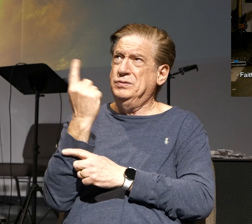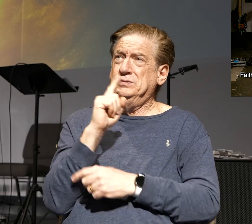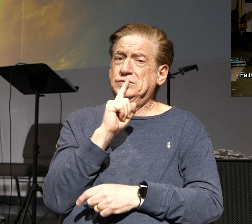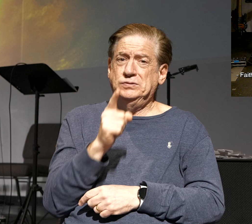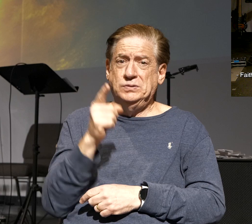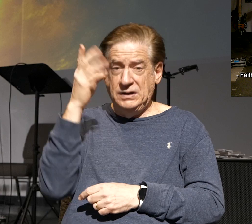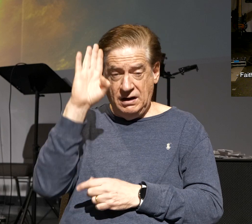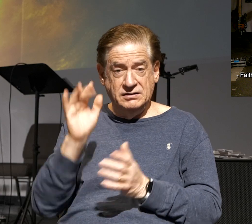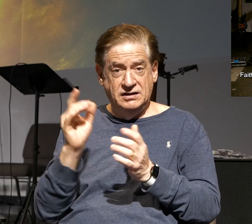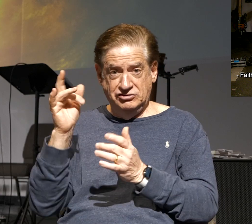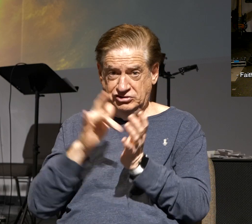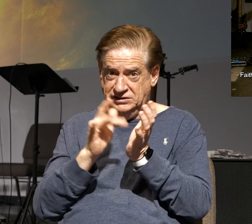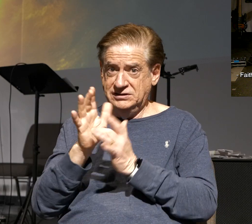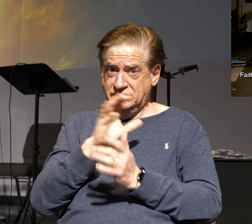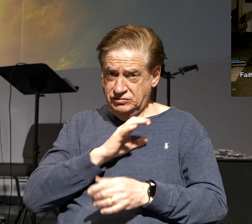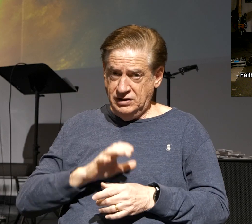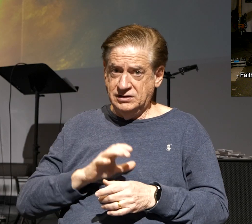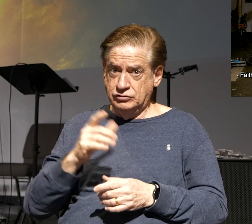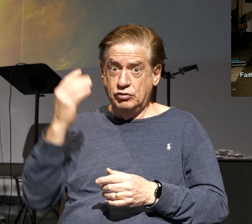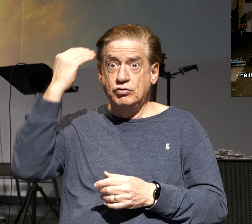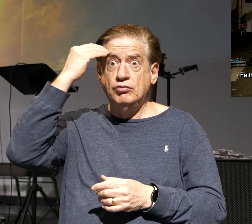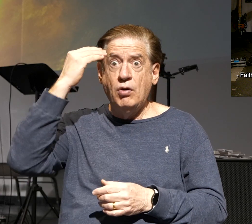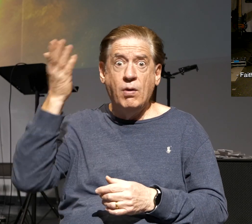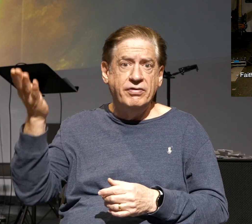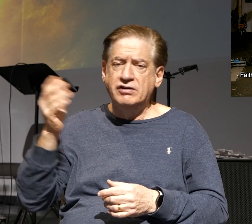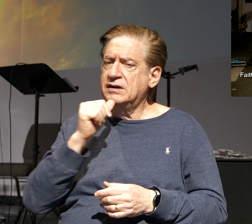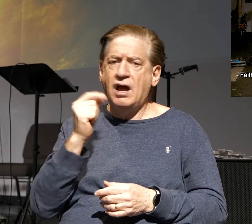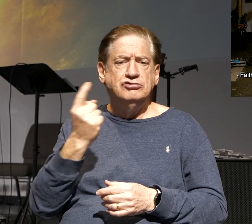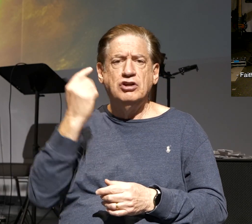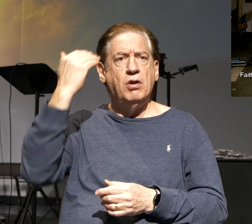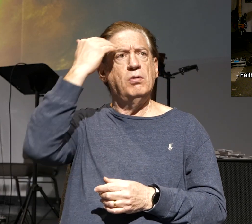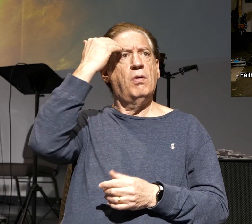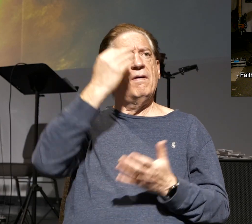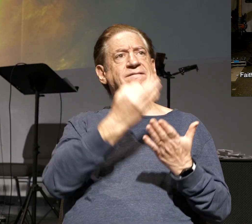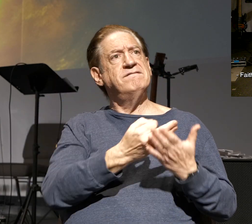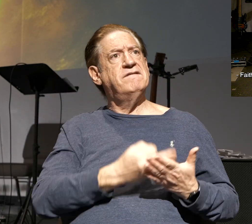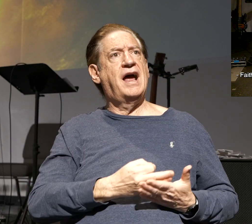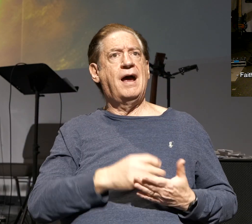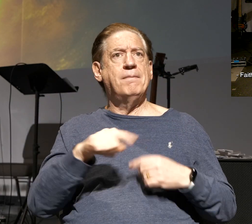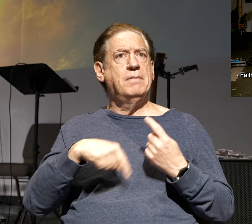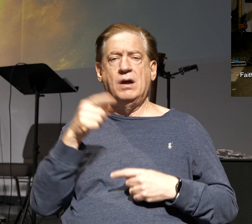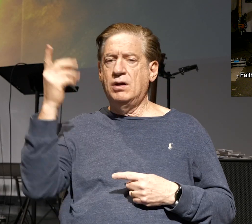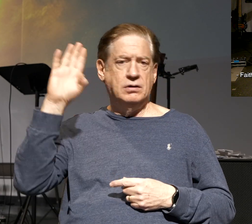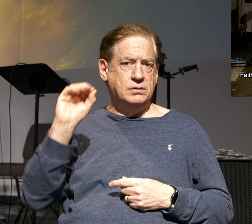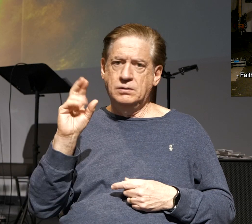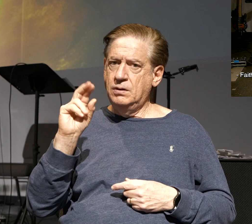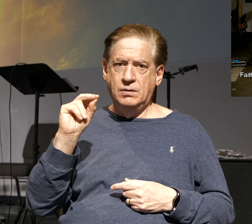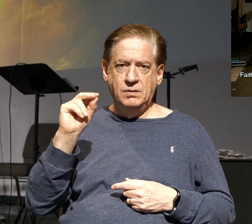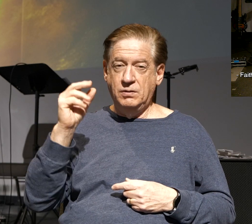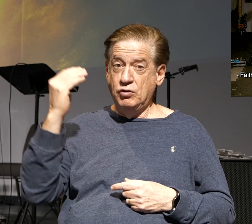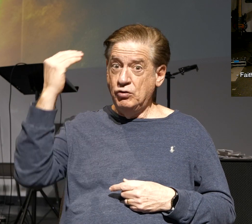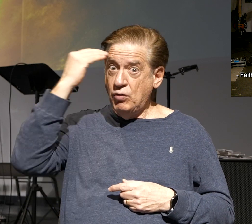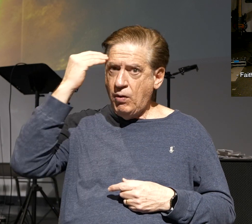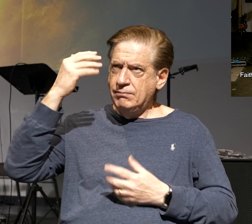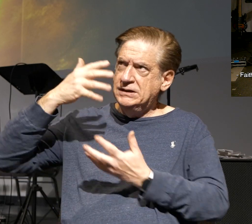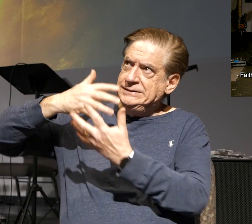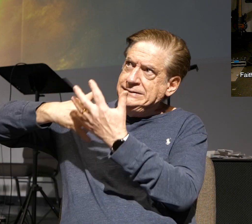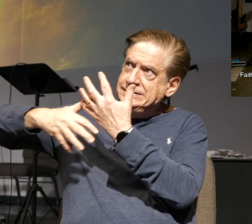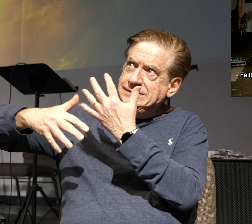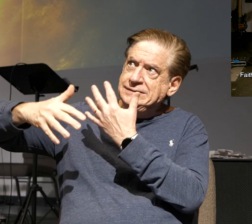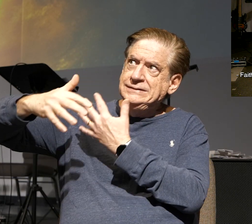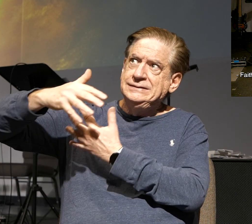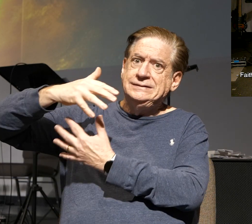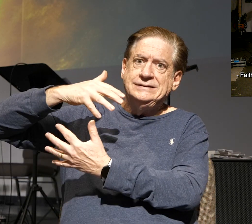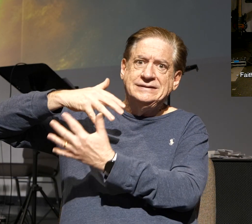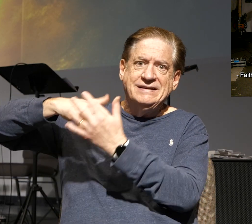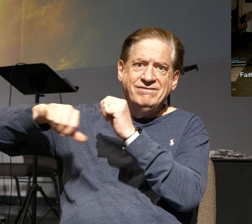whom you have sent. The word know there is not just facts, having facts about God, it's friendship and fellowship with God. It's more than